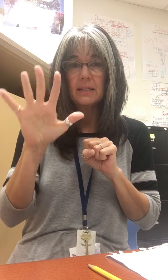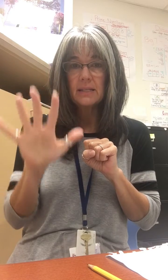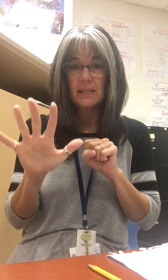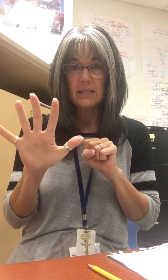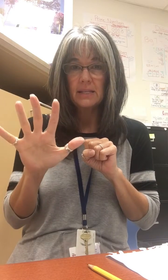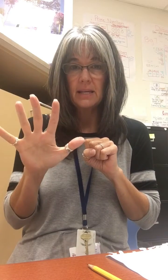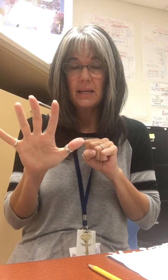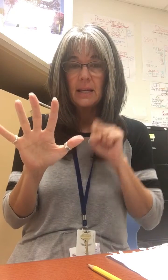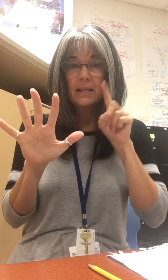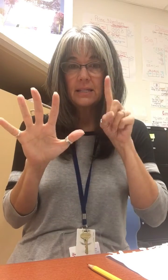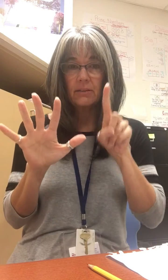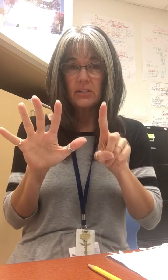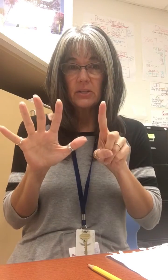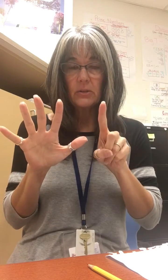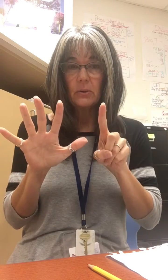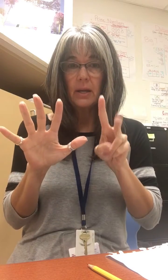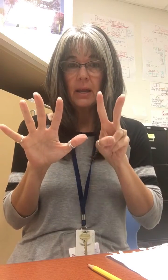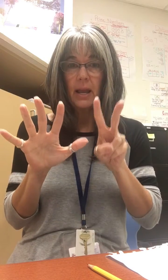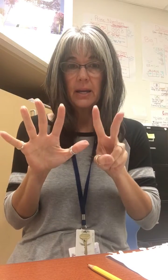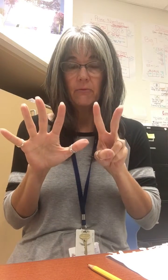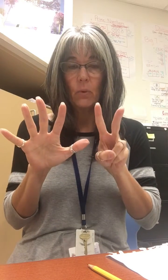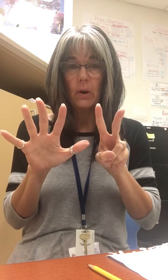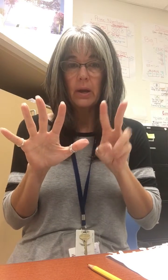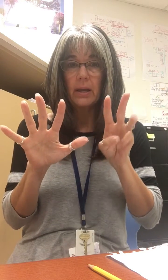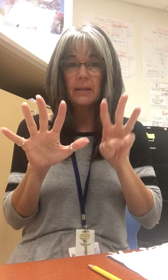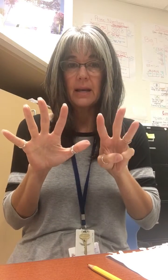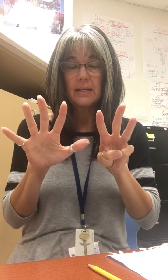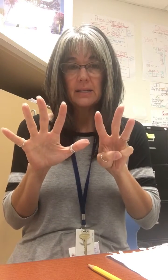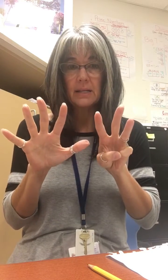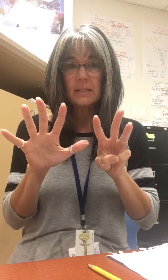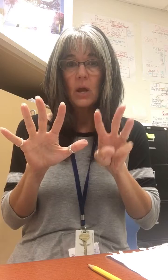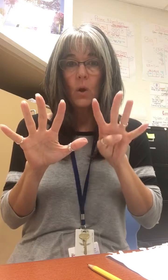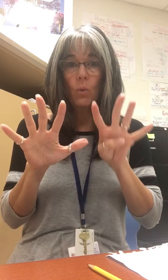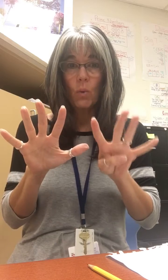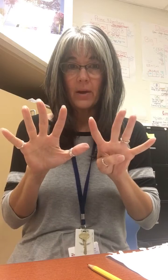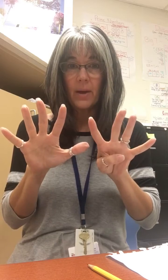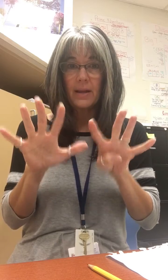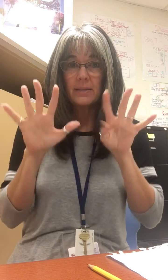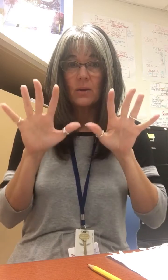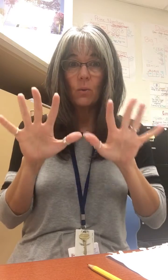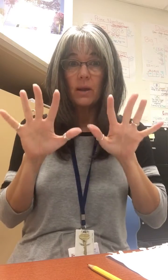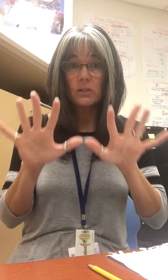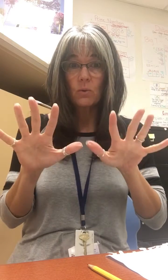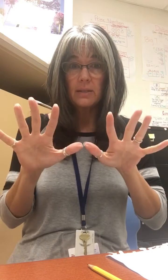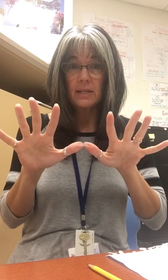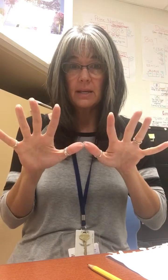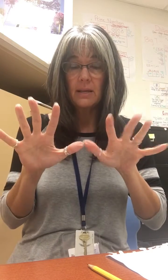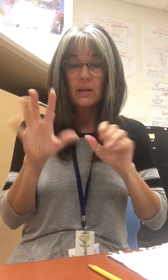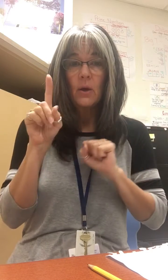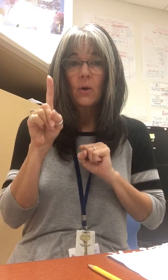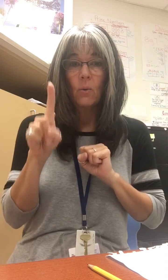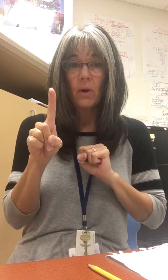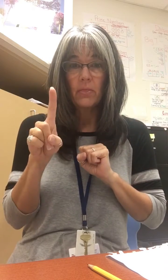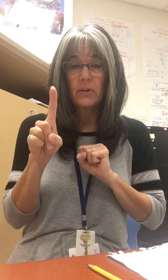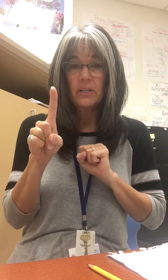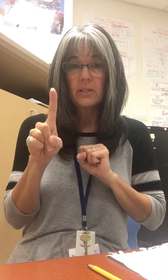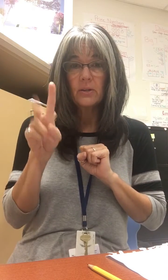60, 72, 84, 96, 108, 120, 132,